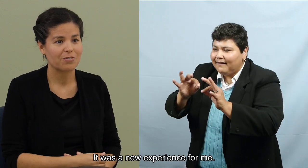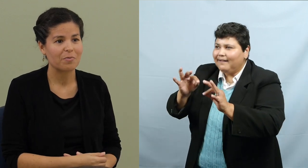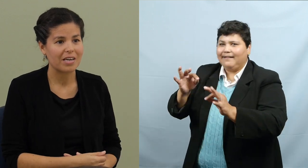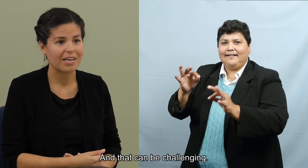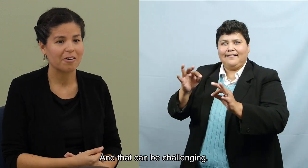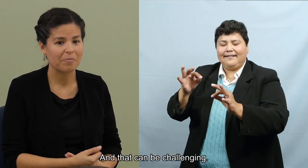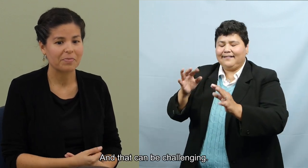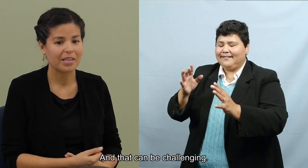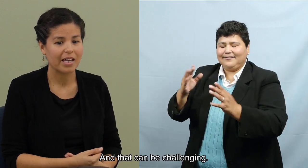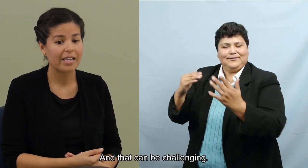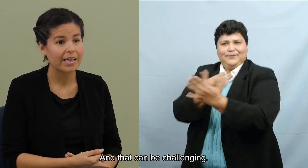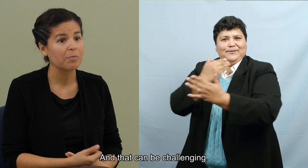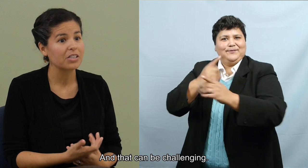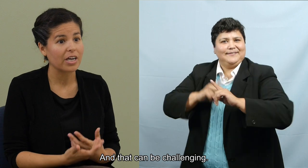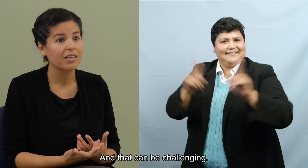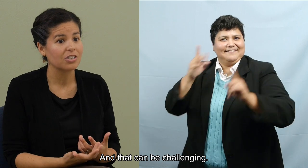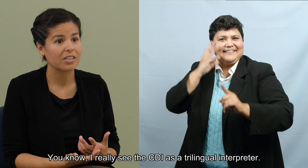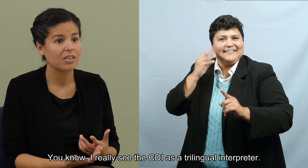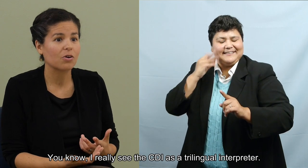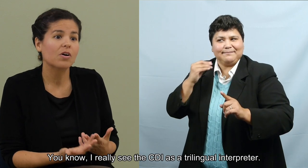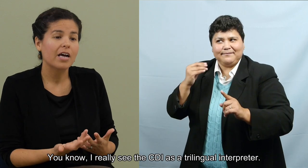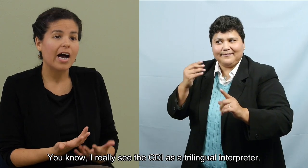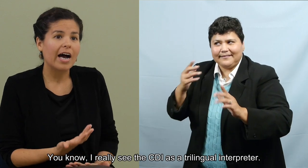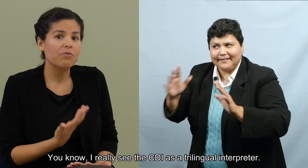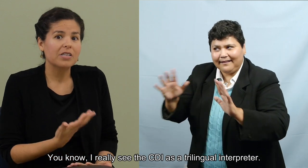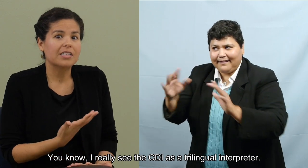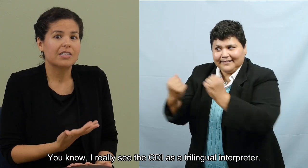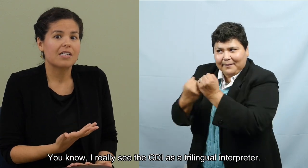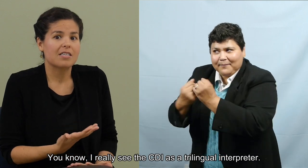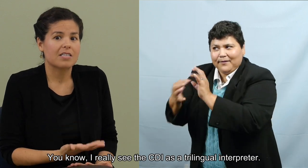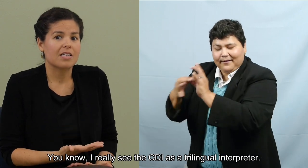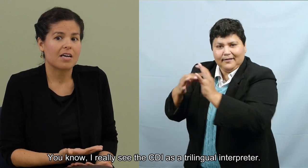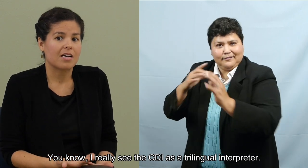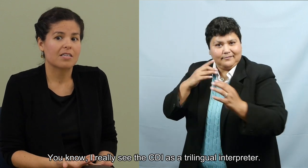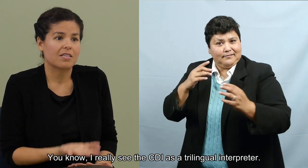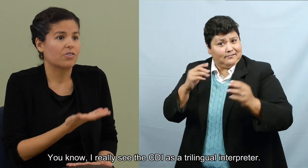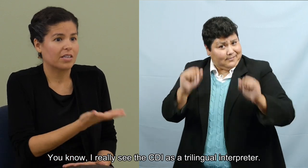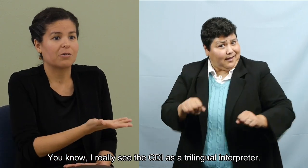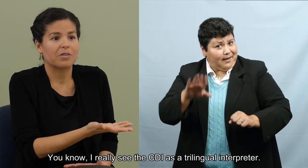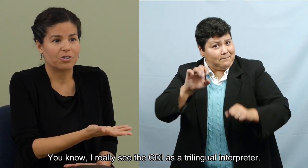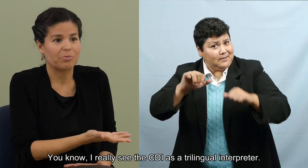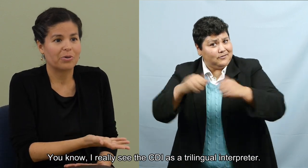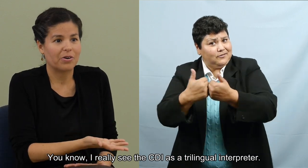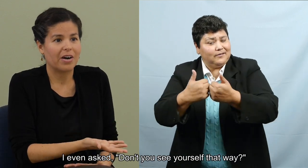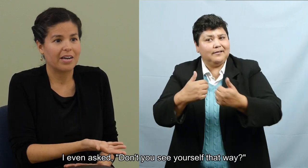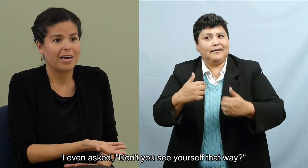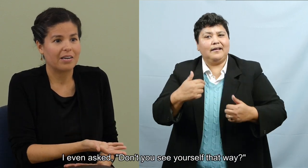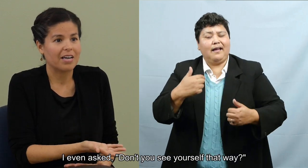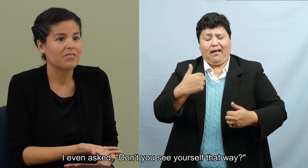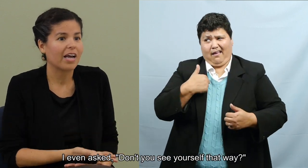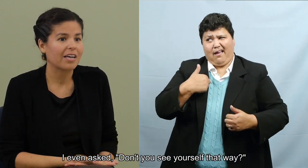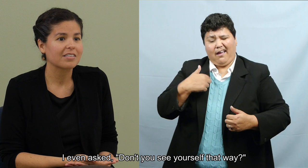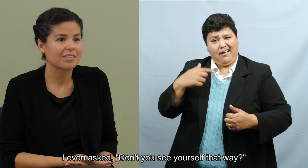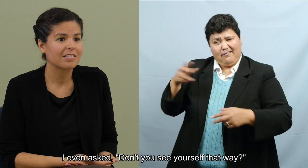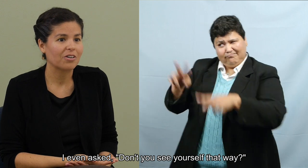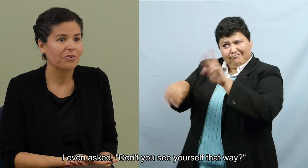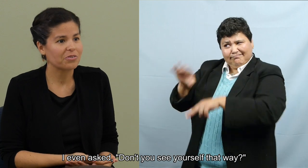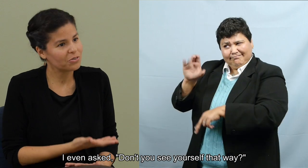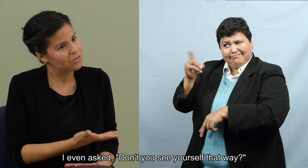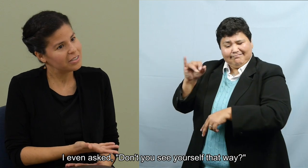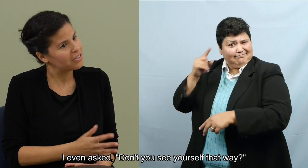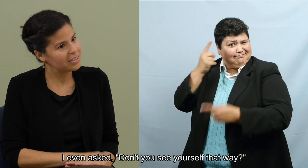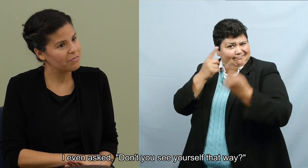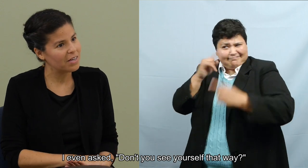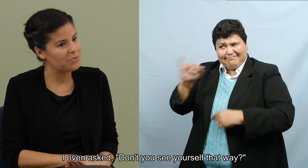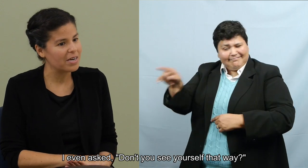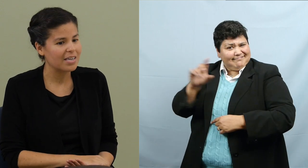experience for me. Um, and that can be challenging, you know, I really see the CDI as a trilingual interpreter. I, I, I even asked, you know,